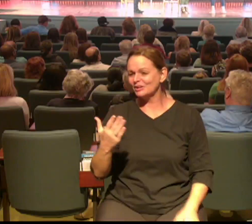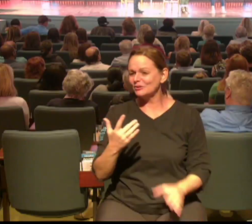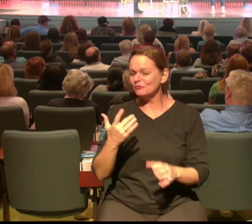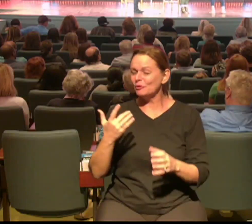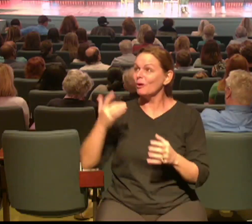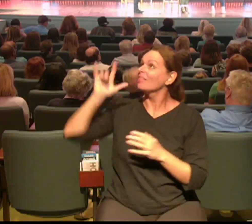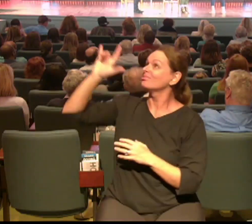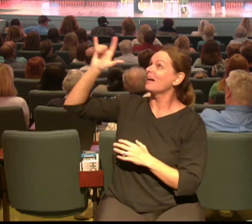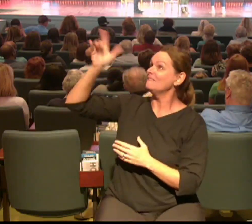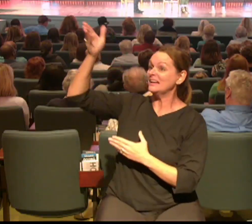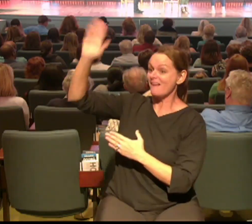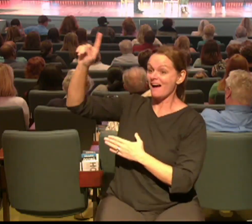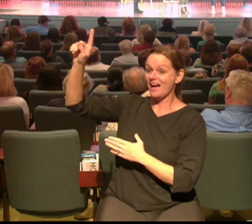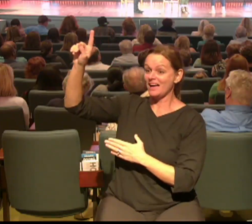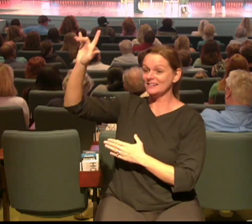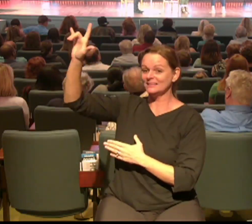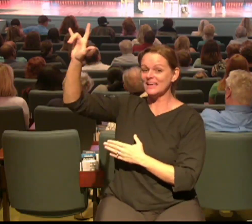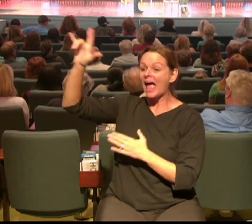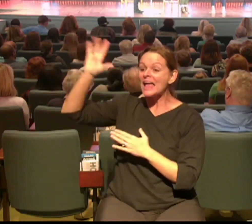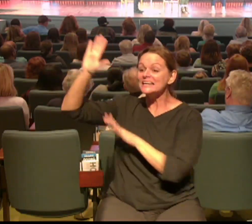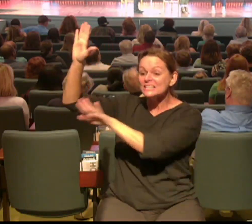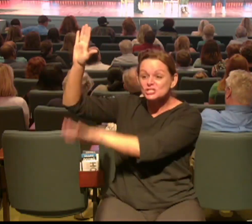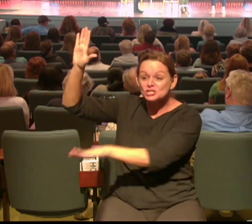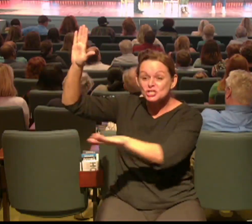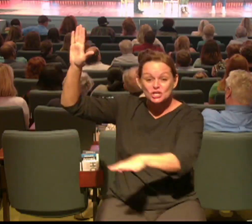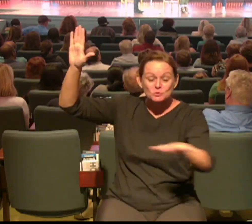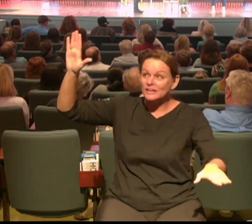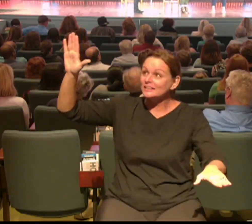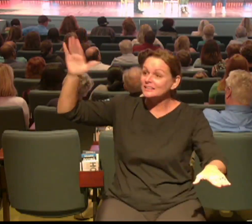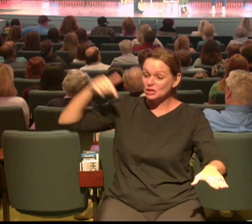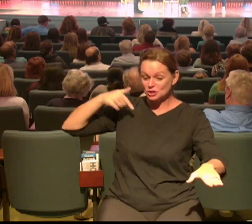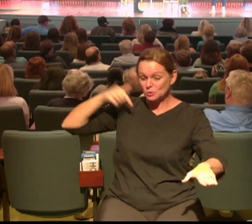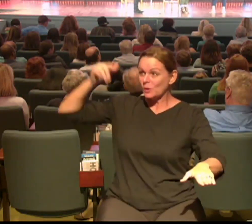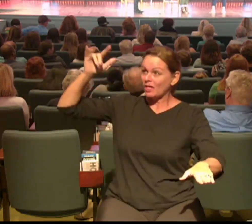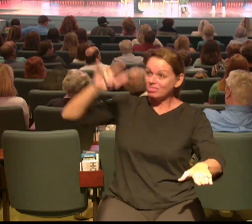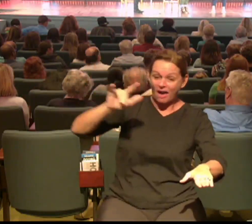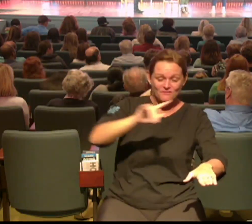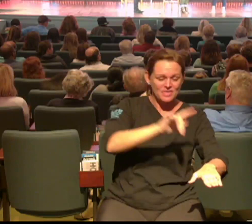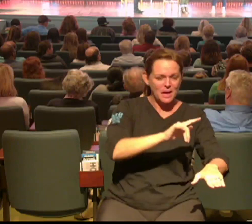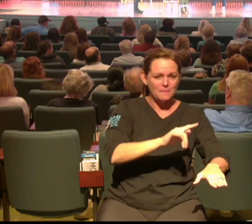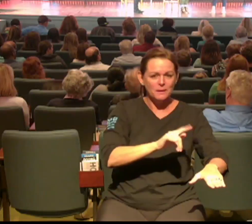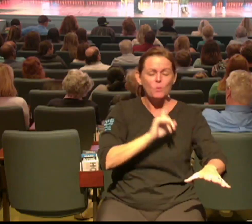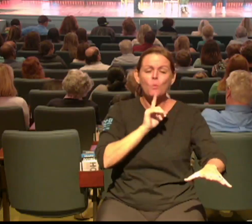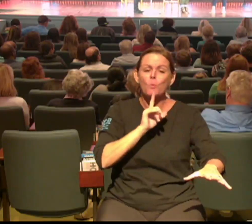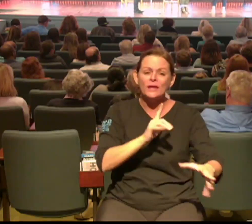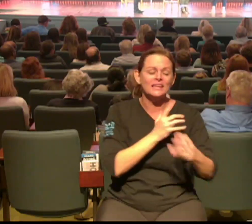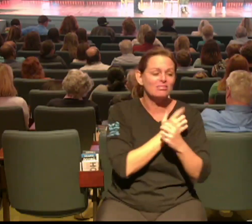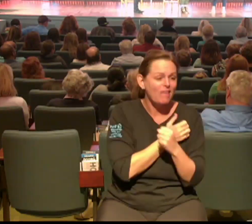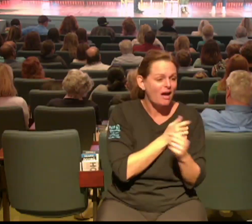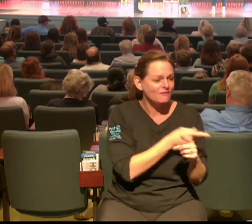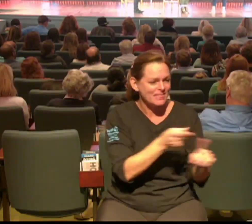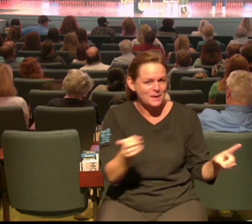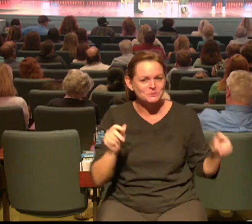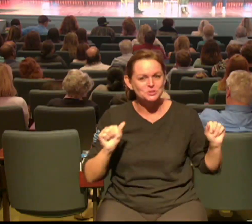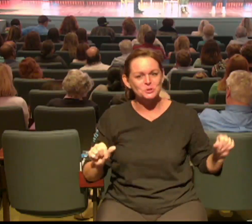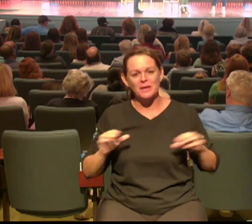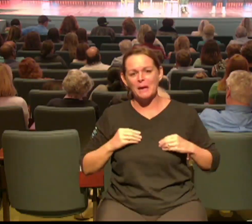and his children so passionately so passionately enough to extend this invitation